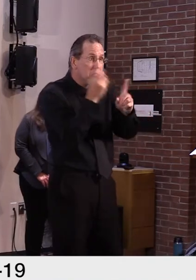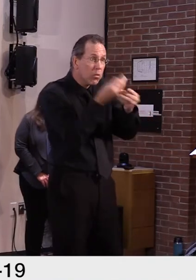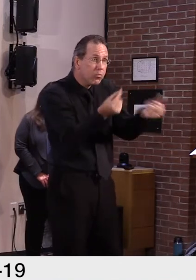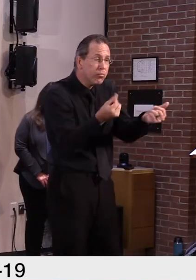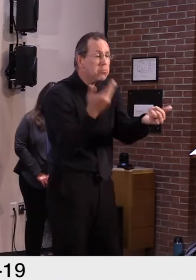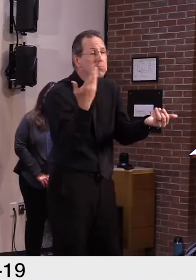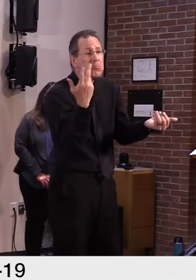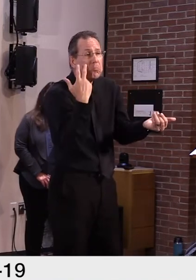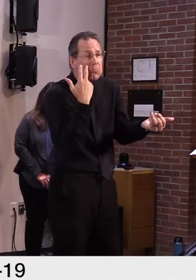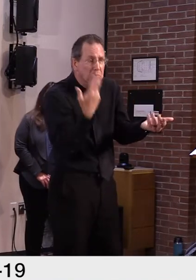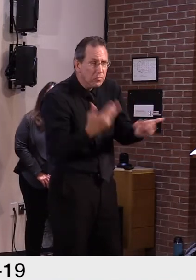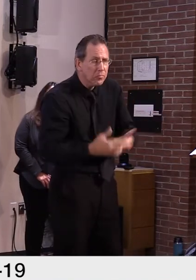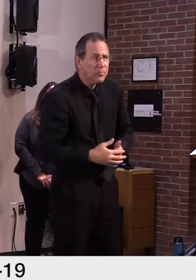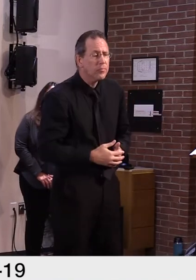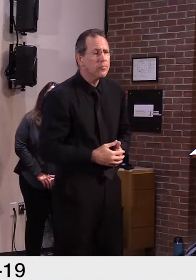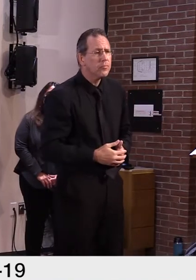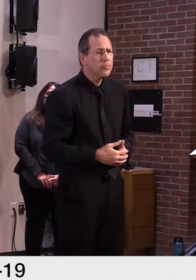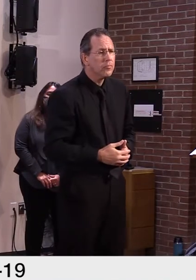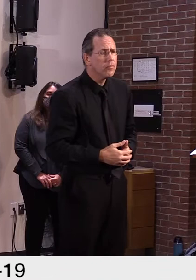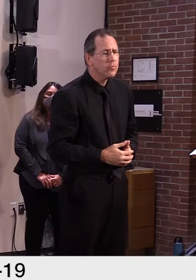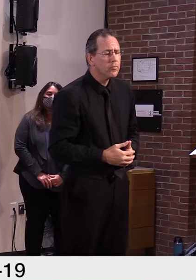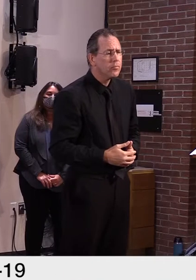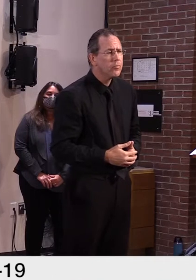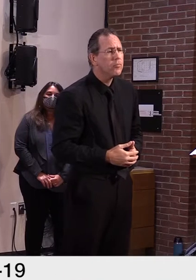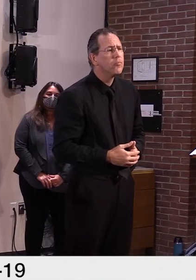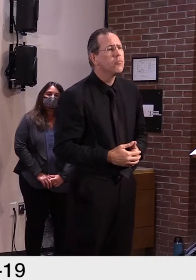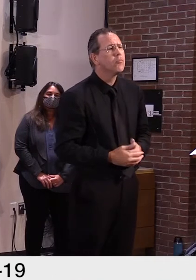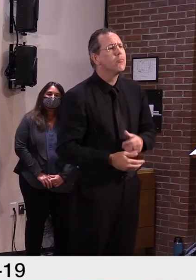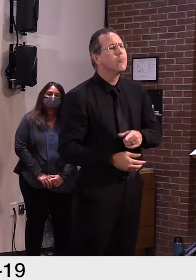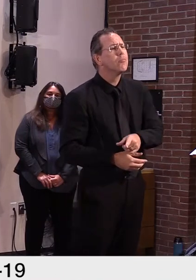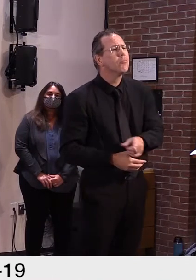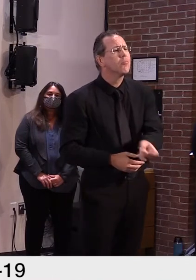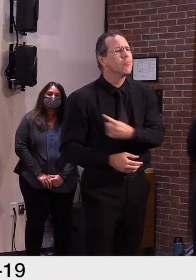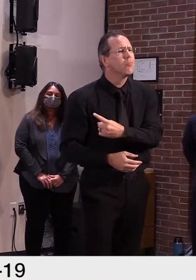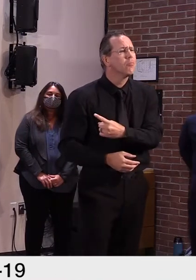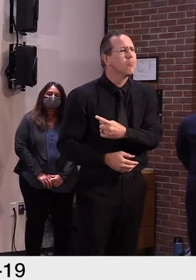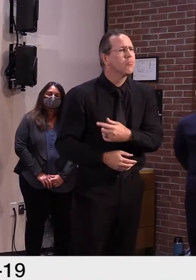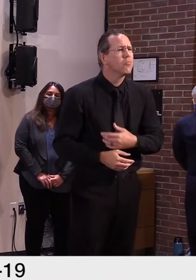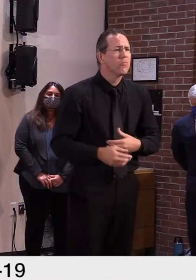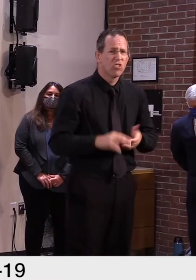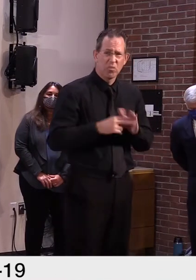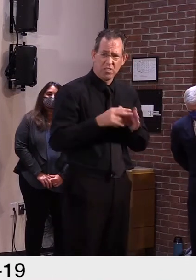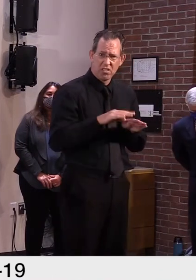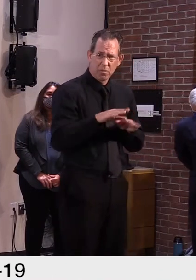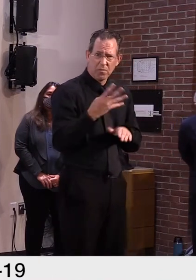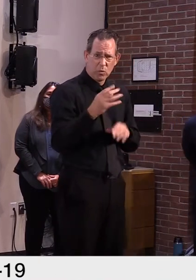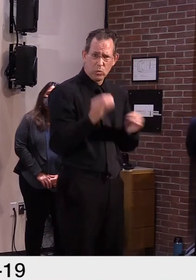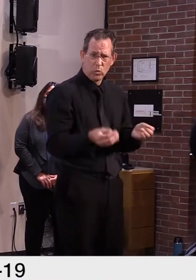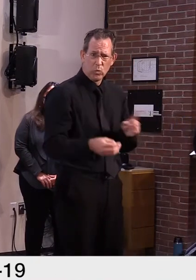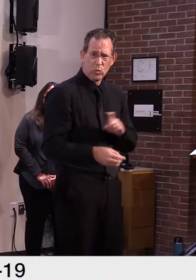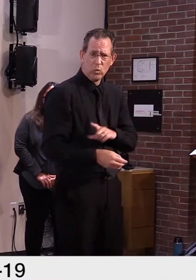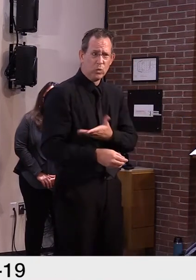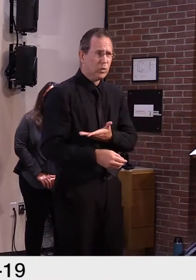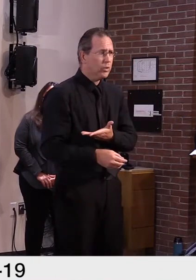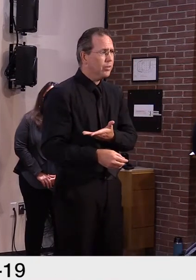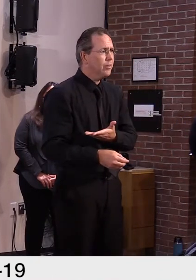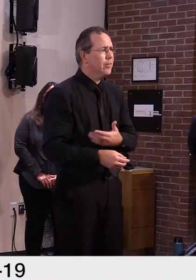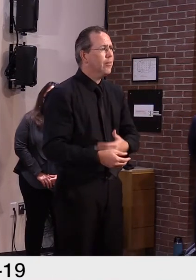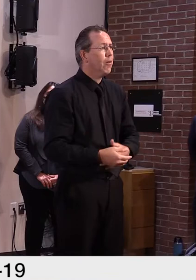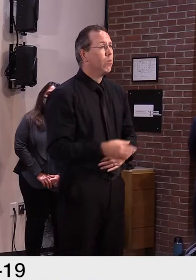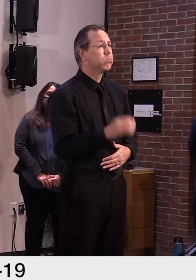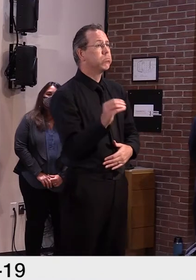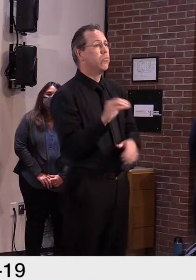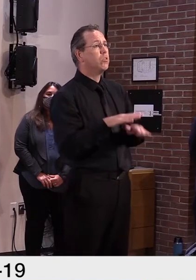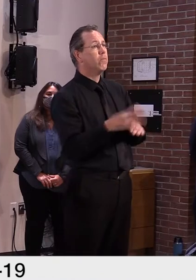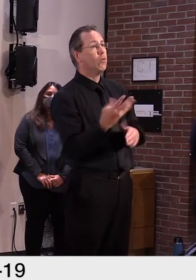step more? Not in our original guidance, no. So, you know, we basically crafted two levels, if you